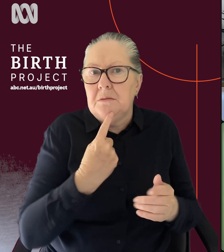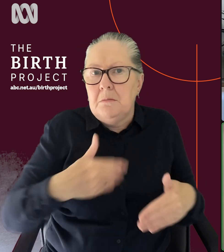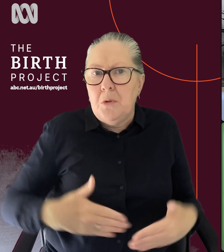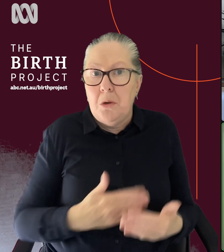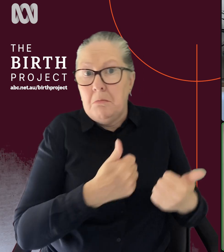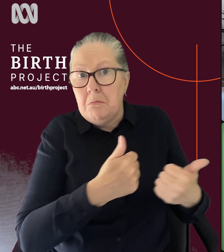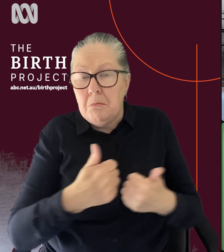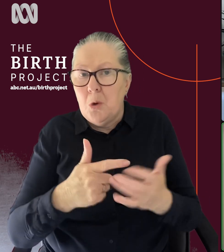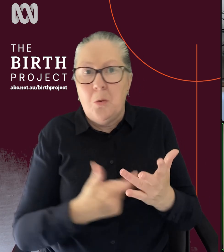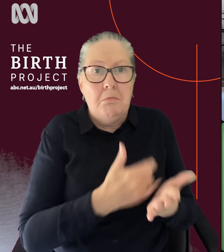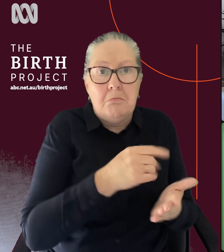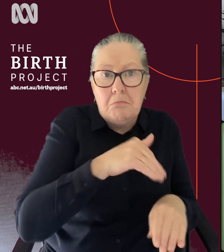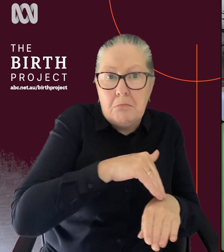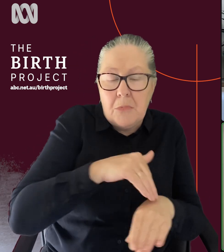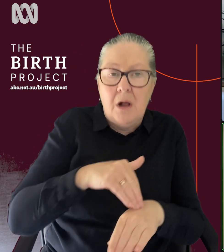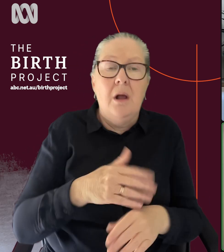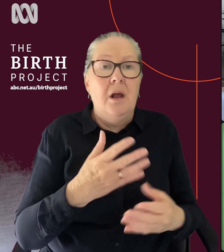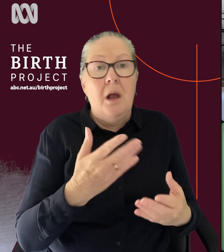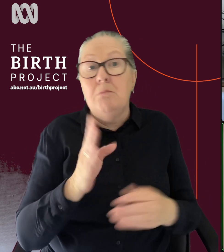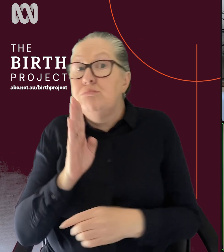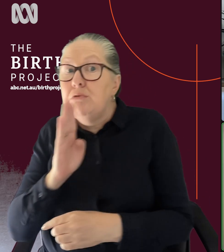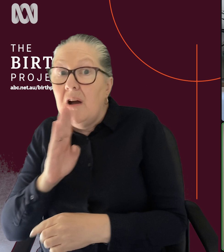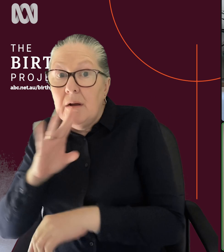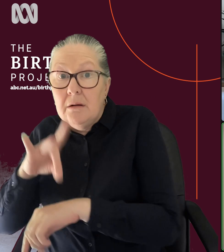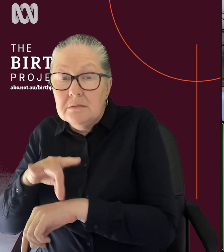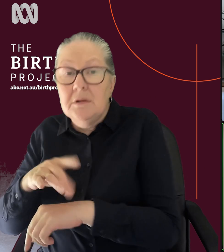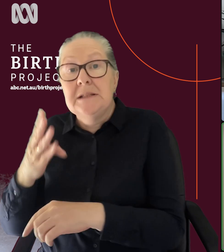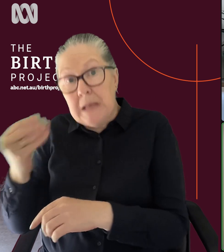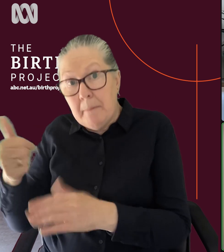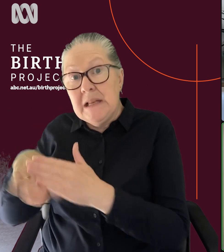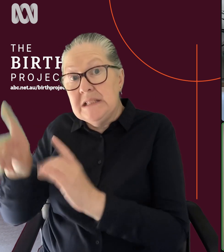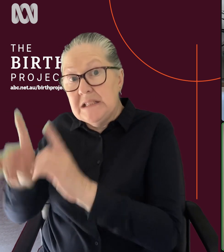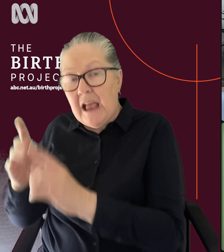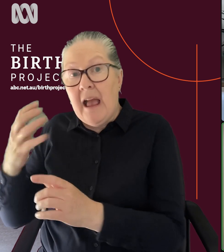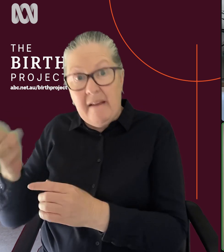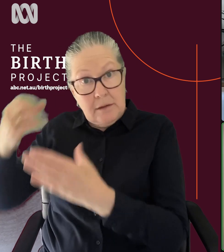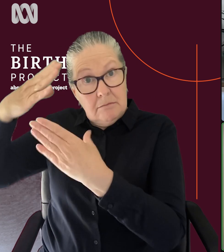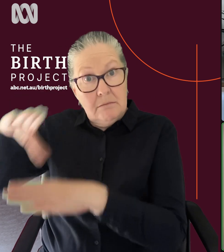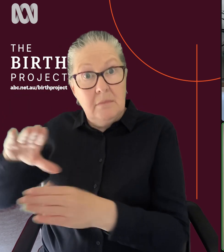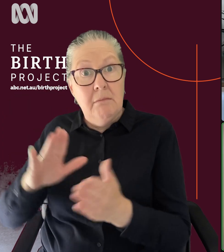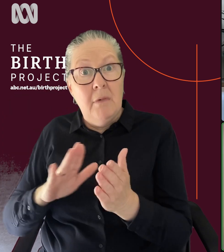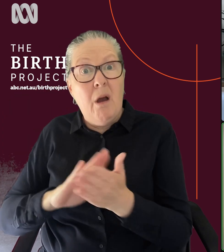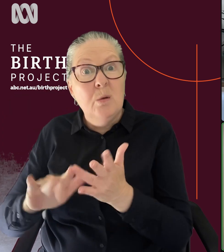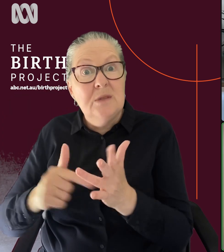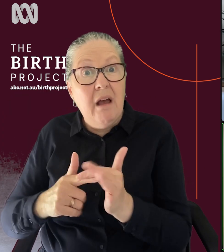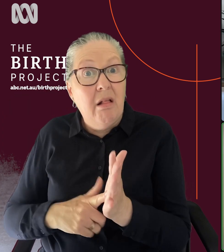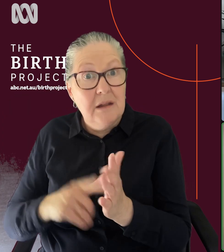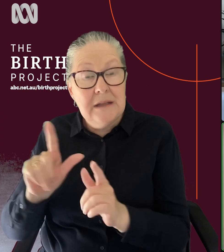a private model, some private hospitals, particularly in the city, also have hotel stays. So sometimes you transfer into a